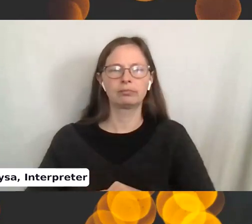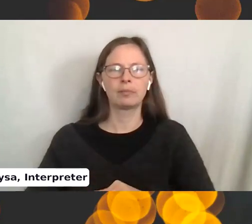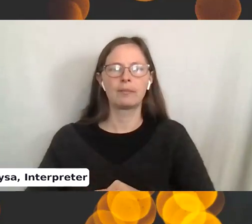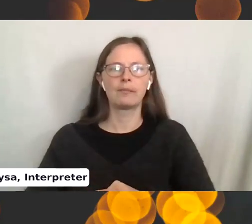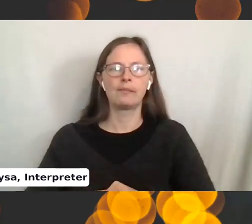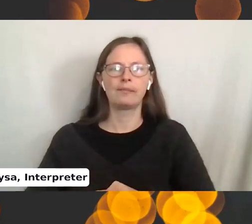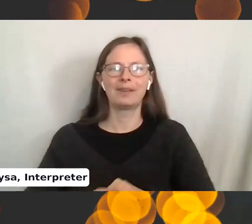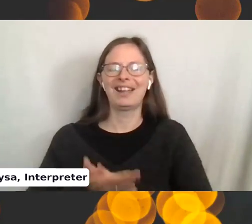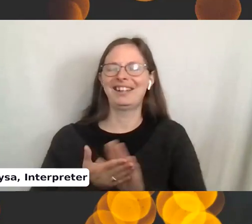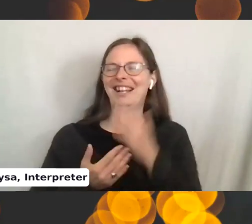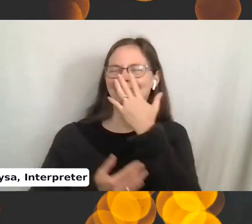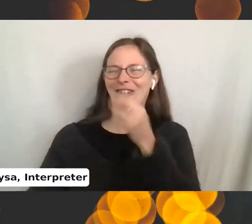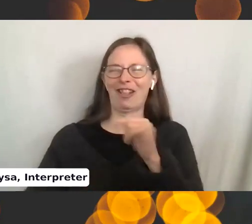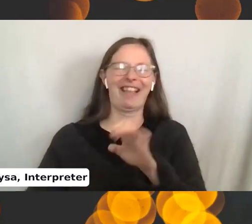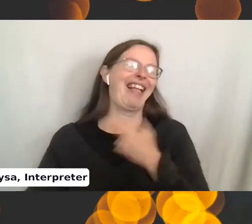Nice face, Charlie. See,